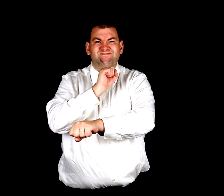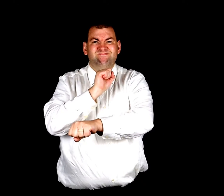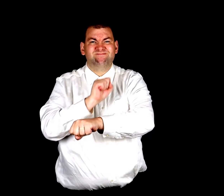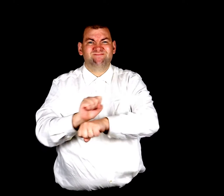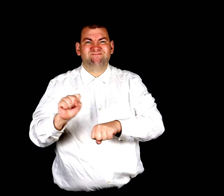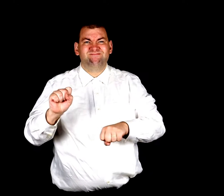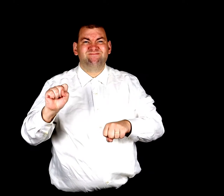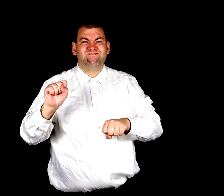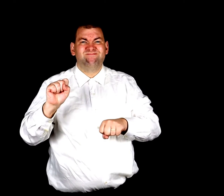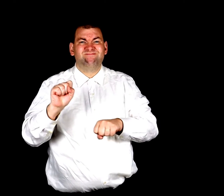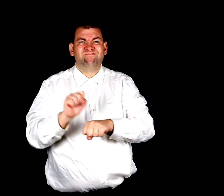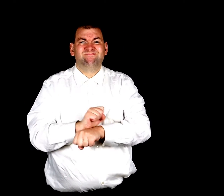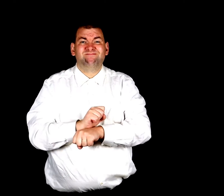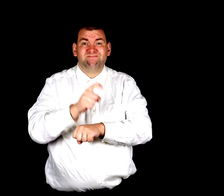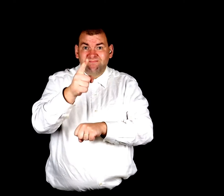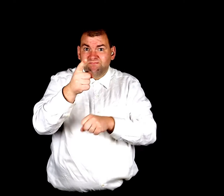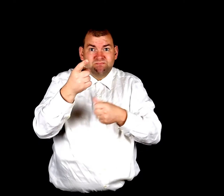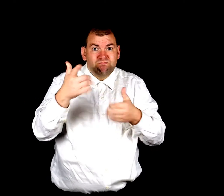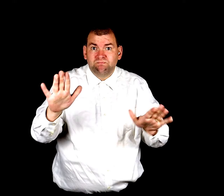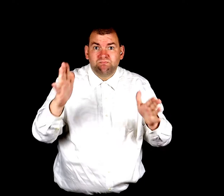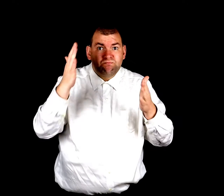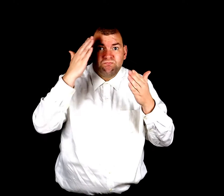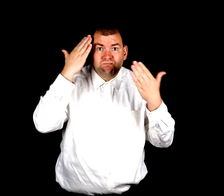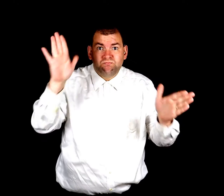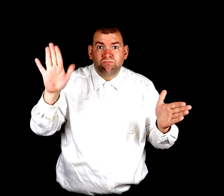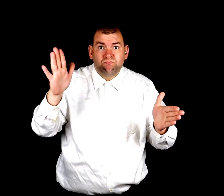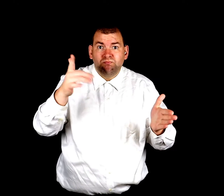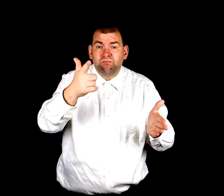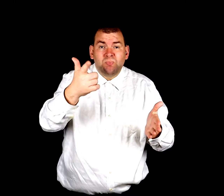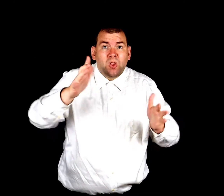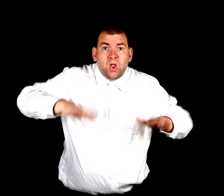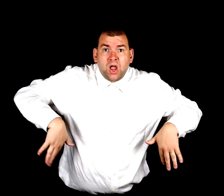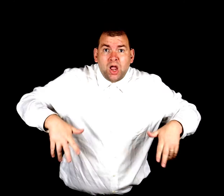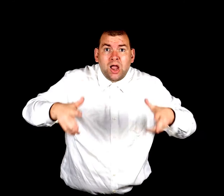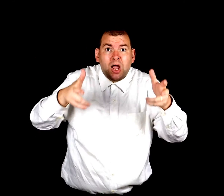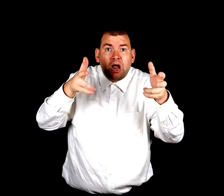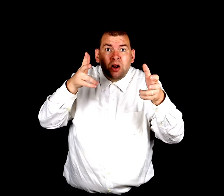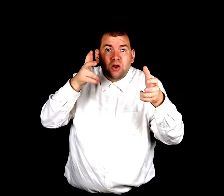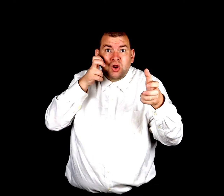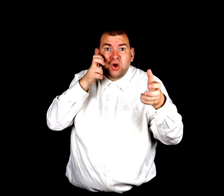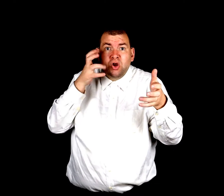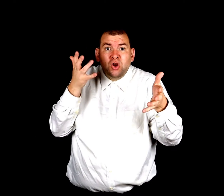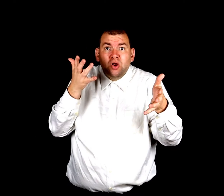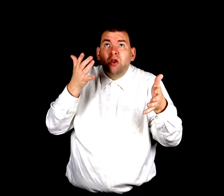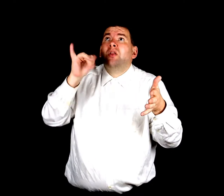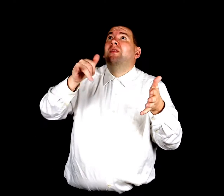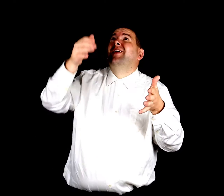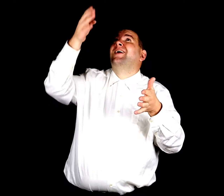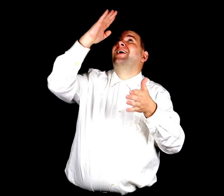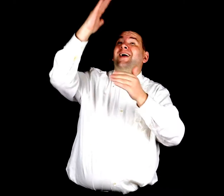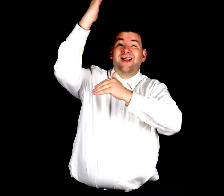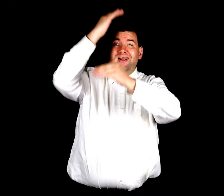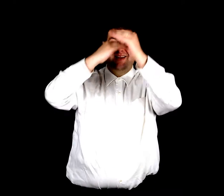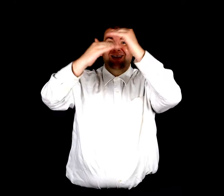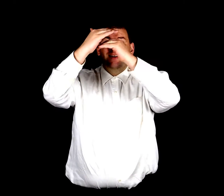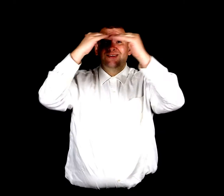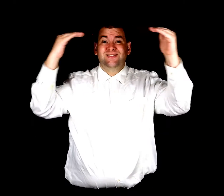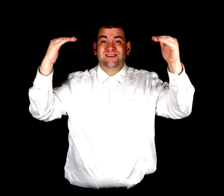Oh, have you not known, have you not heard The God of heaven